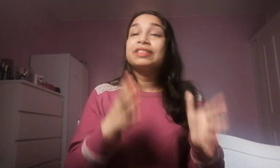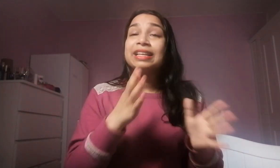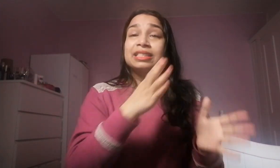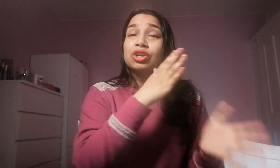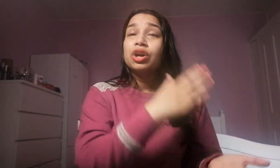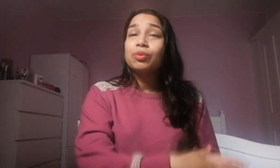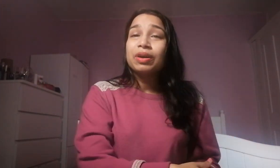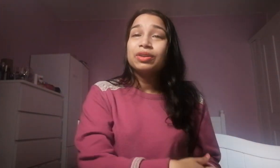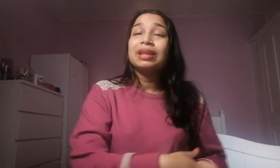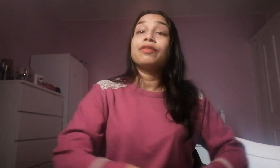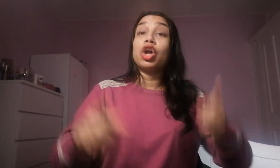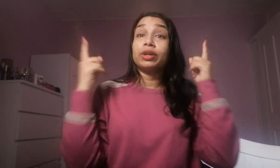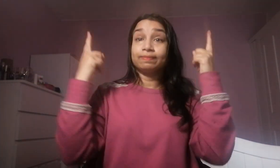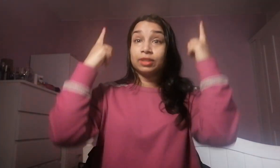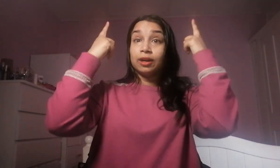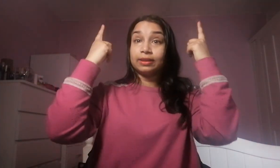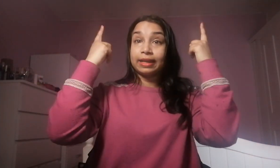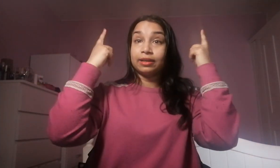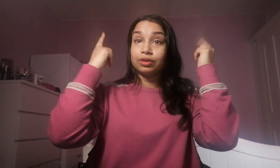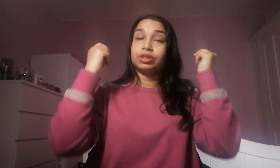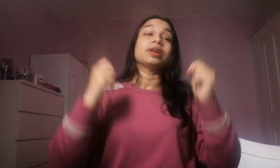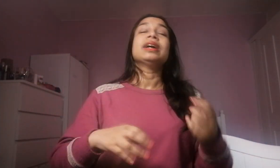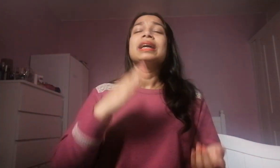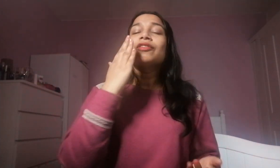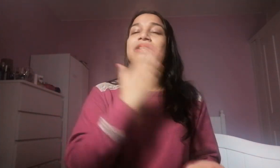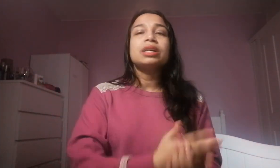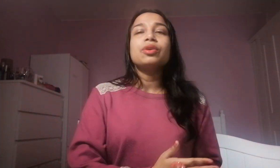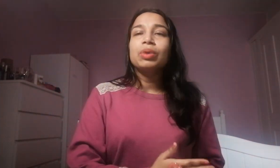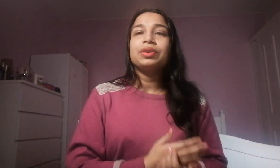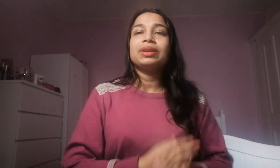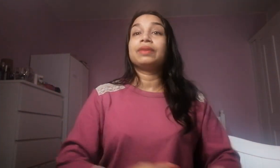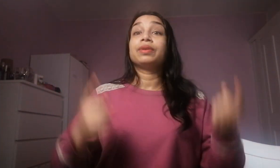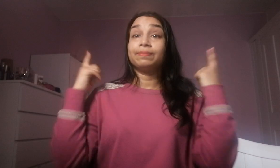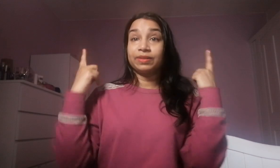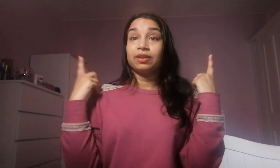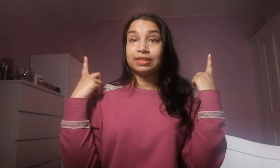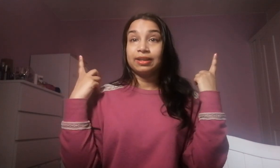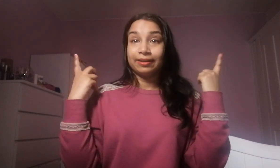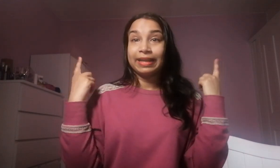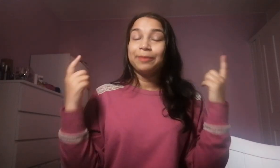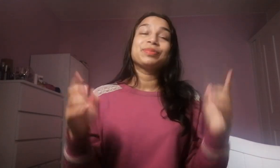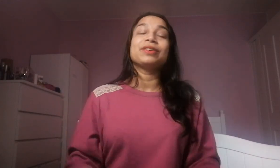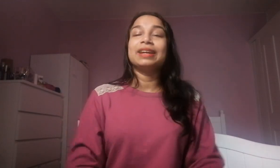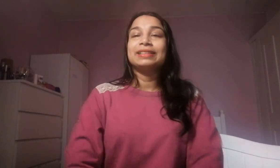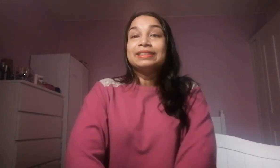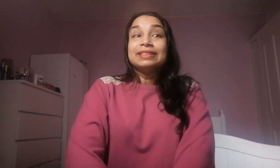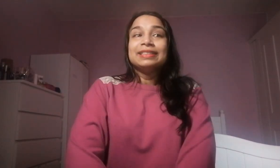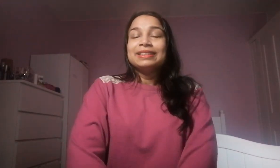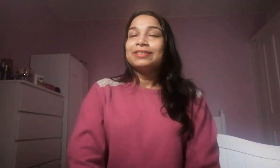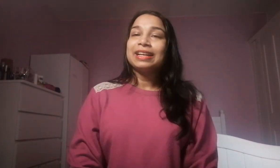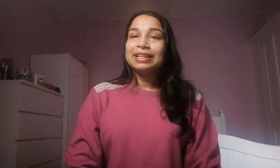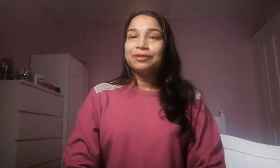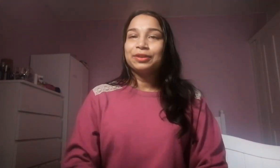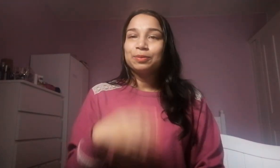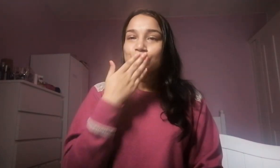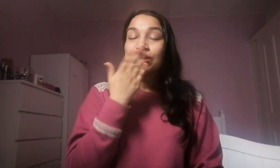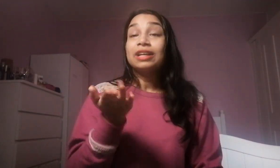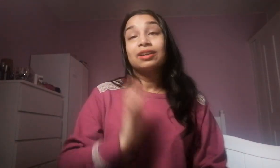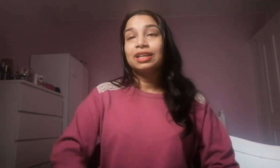things are not going well in your life God okay go to God if things are going well in your life God to God okay bye bye I love you and God